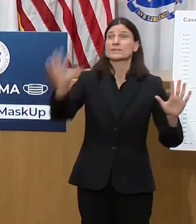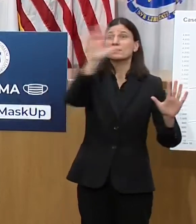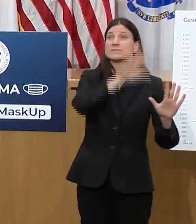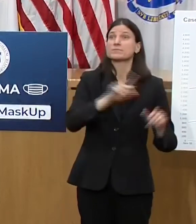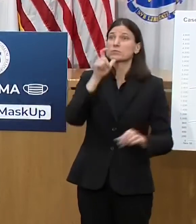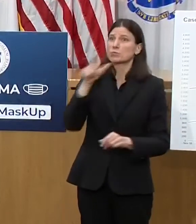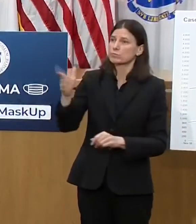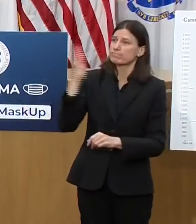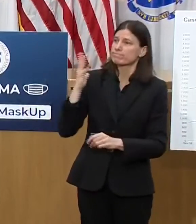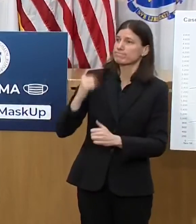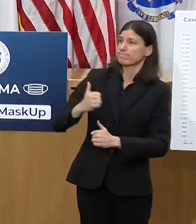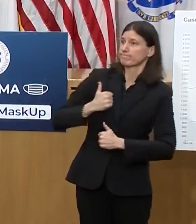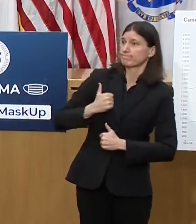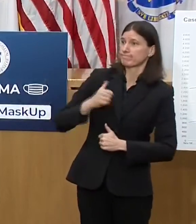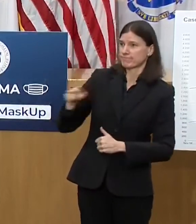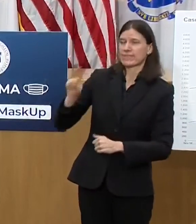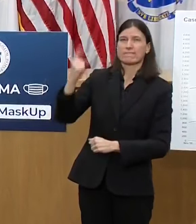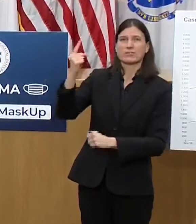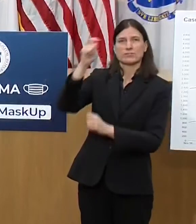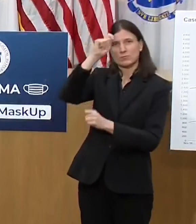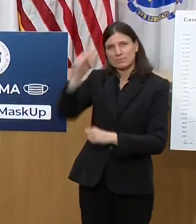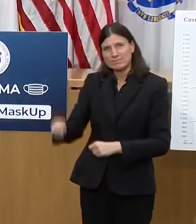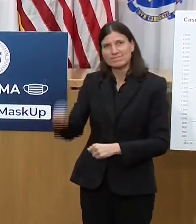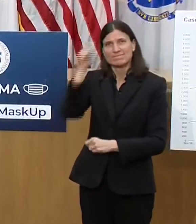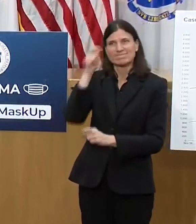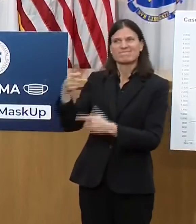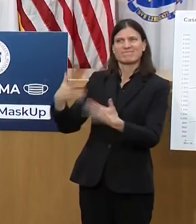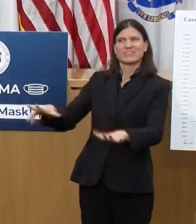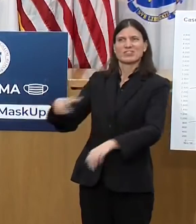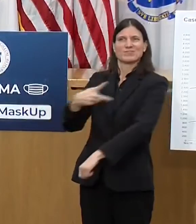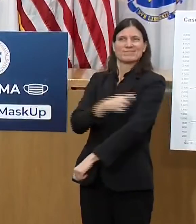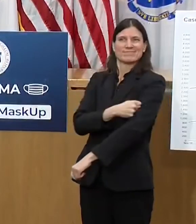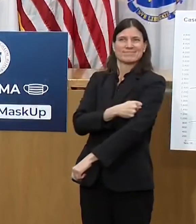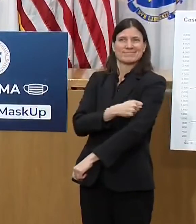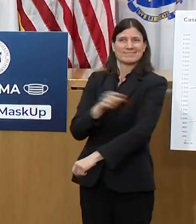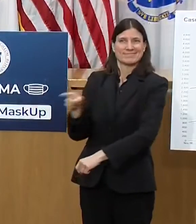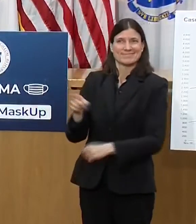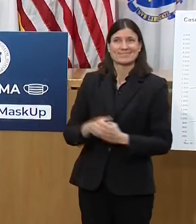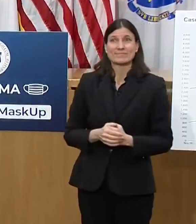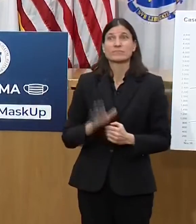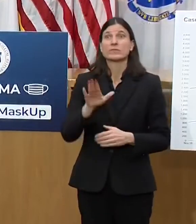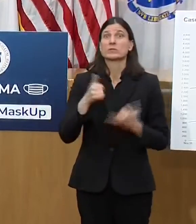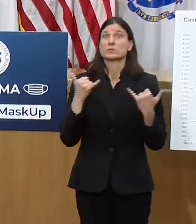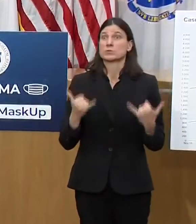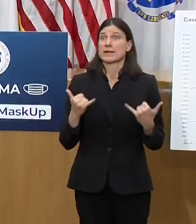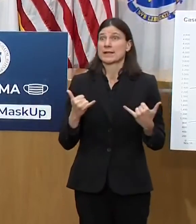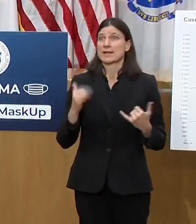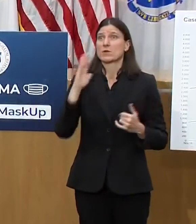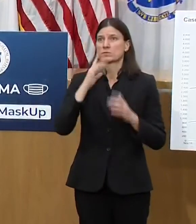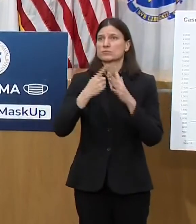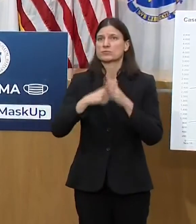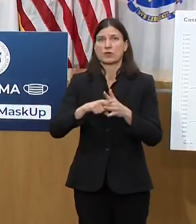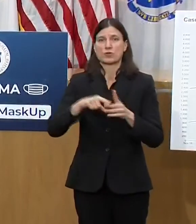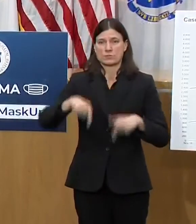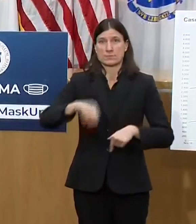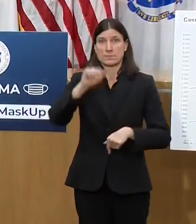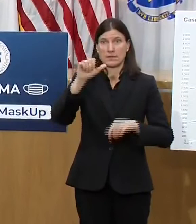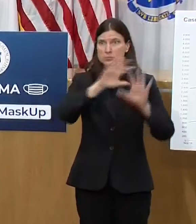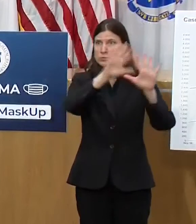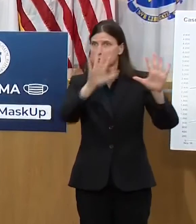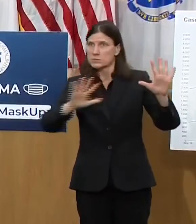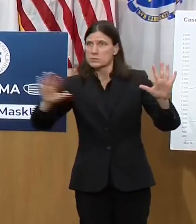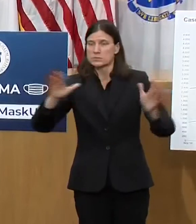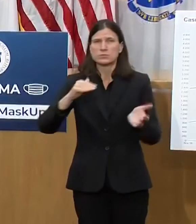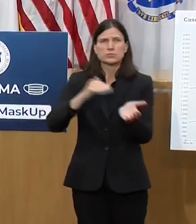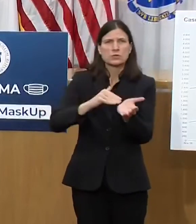Today, the first health care workers here in Massachusetts will be vaccinated. In Phase 1 of the vaccine plan is